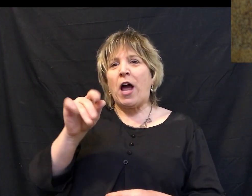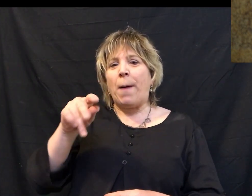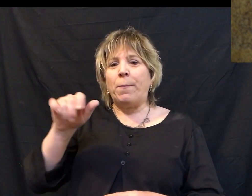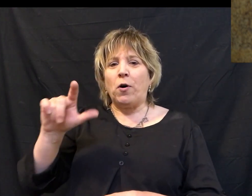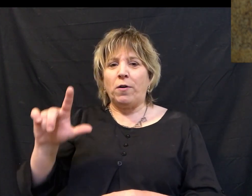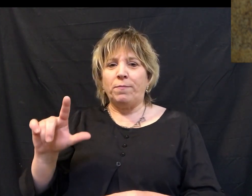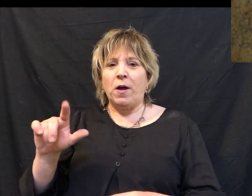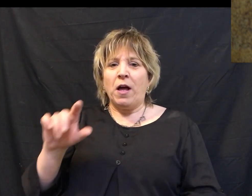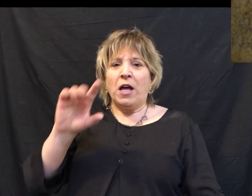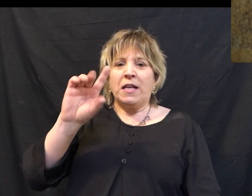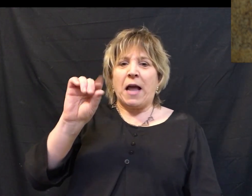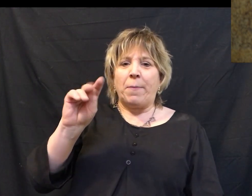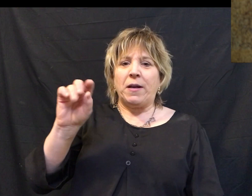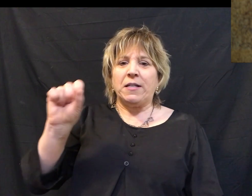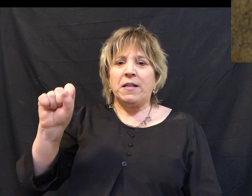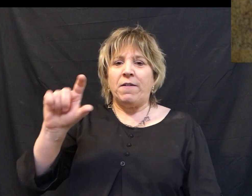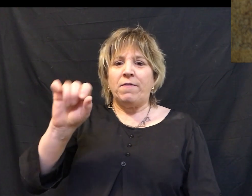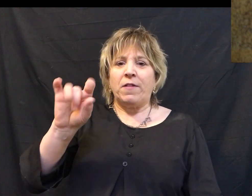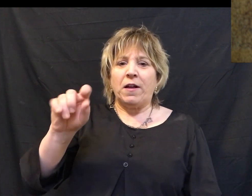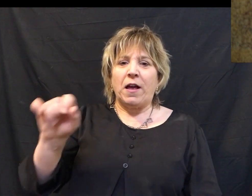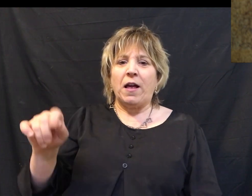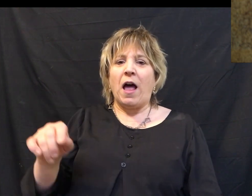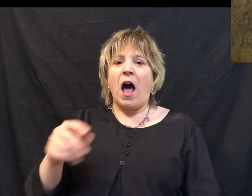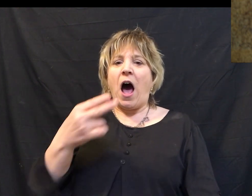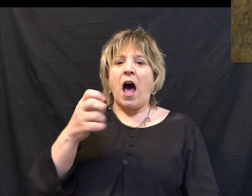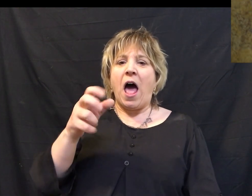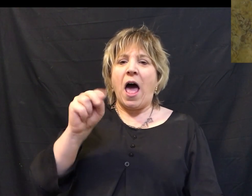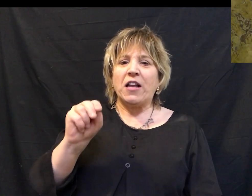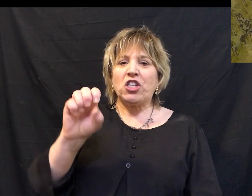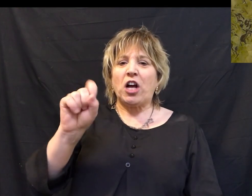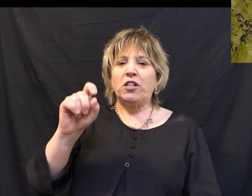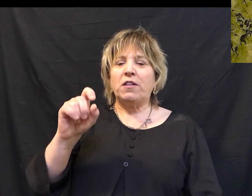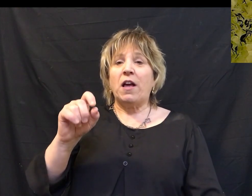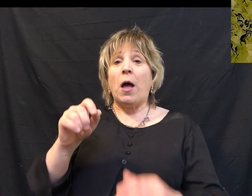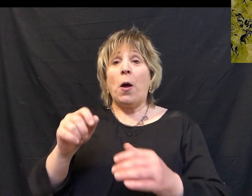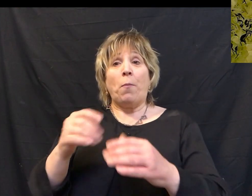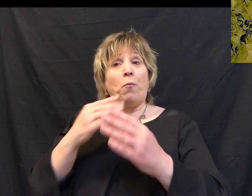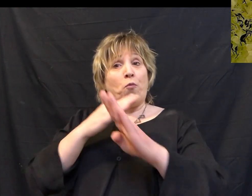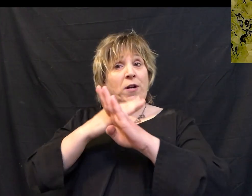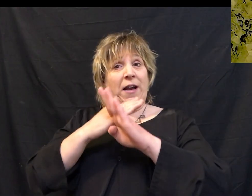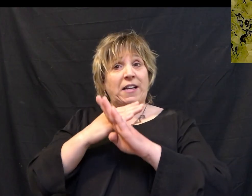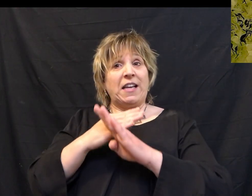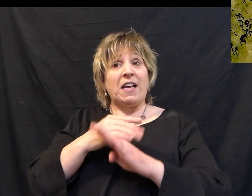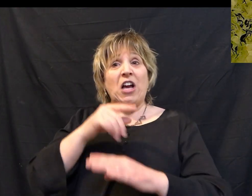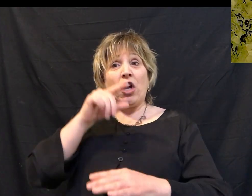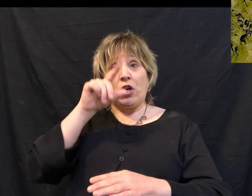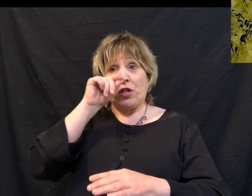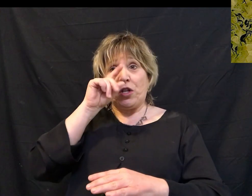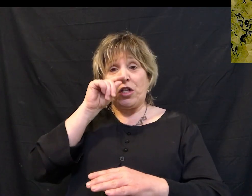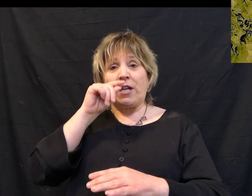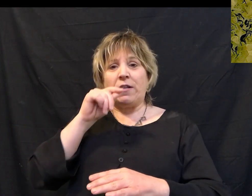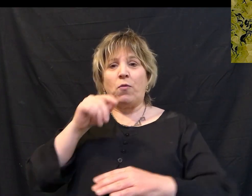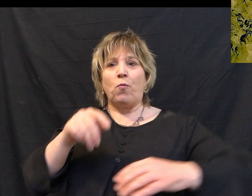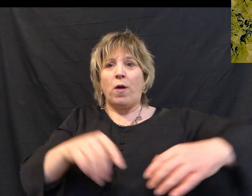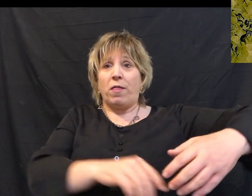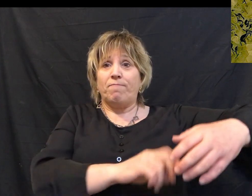Dominus Flevit, there is a mosaic of a hen sheltering her chickens under her